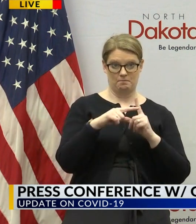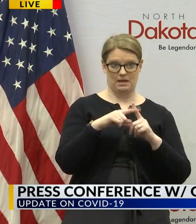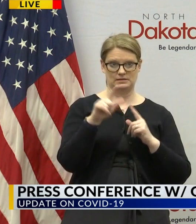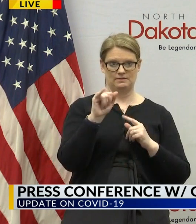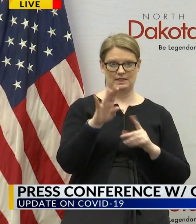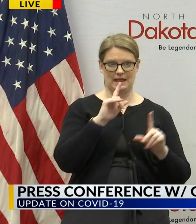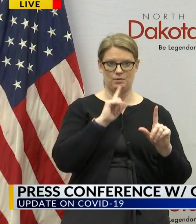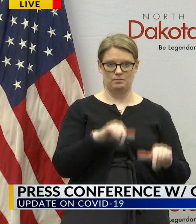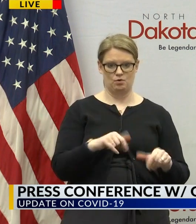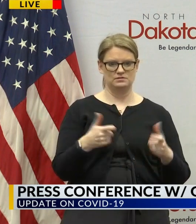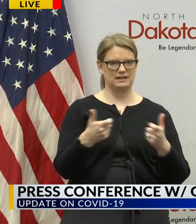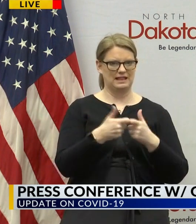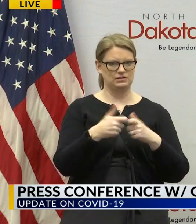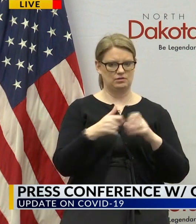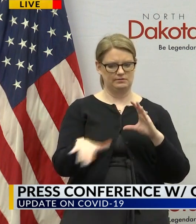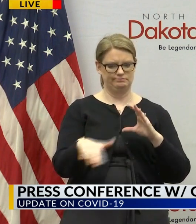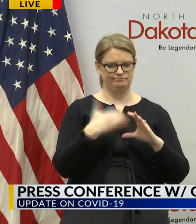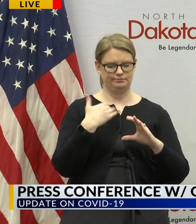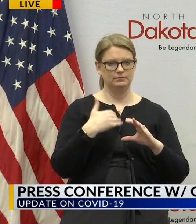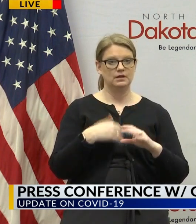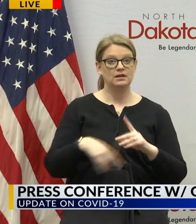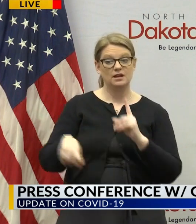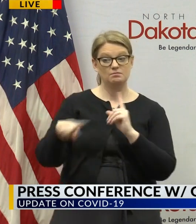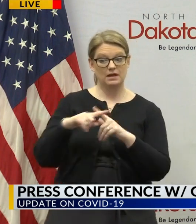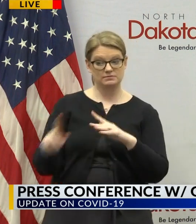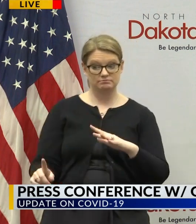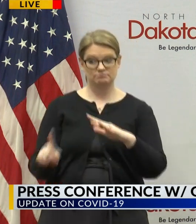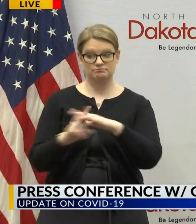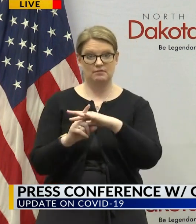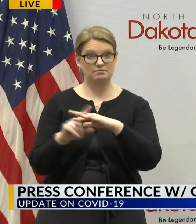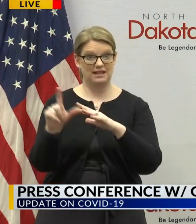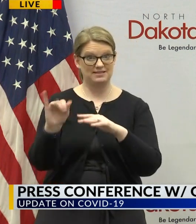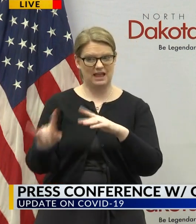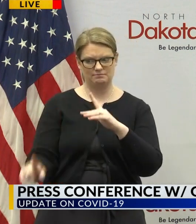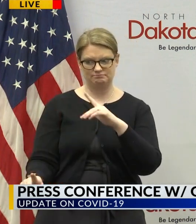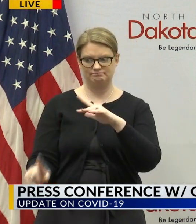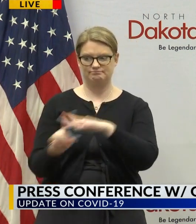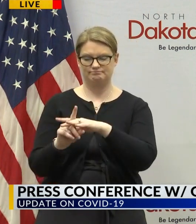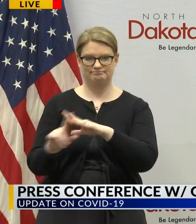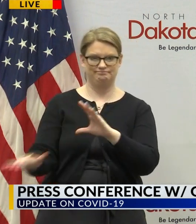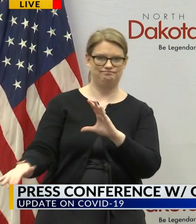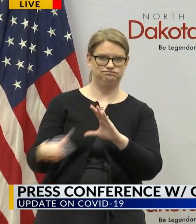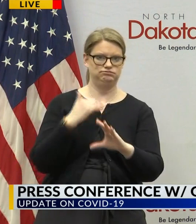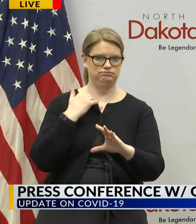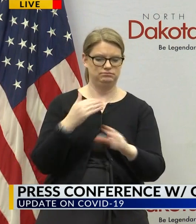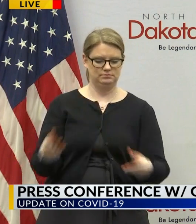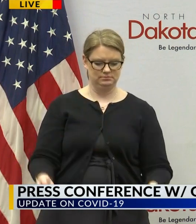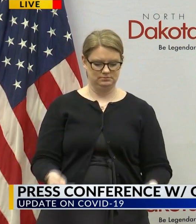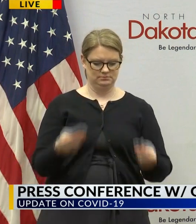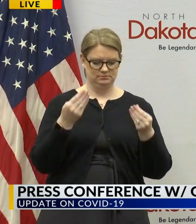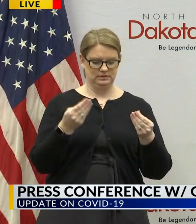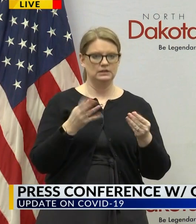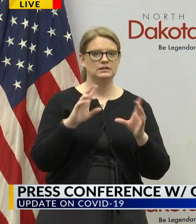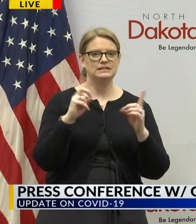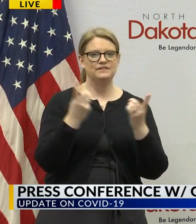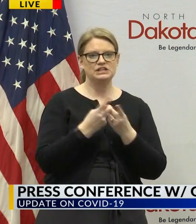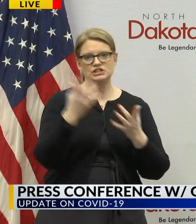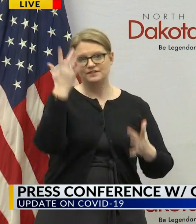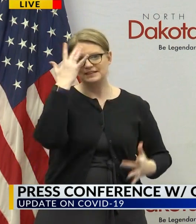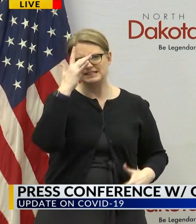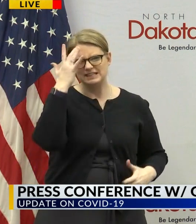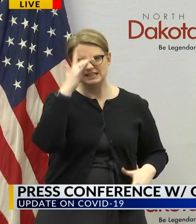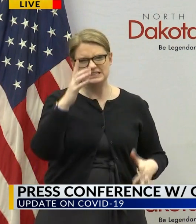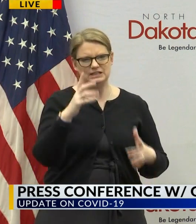reports electronically so as soon as it's positive at the lab that is immediately sent electronically to the Division of Disease